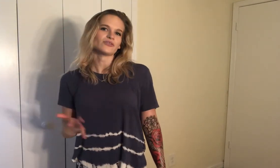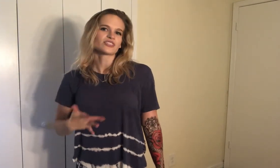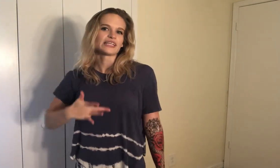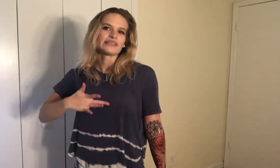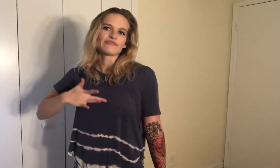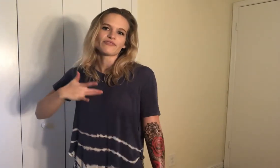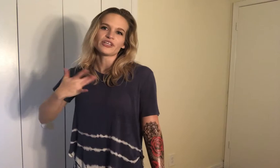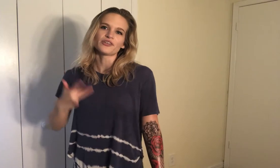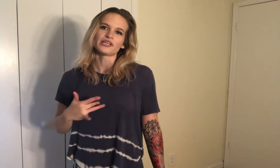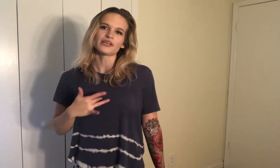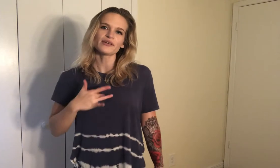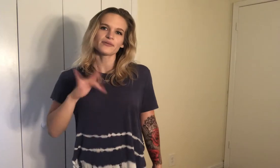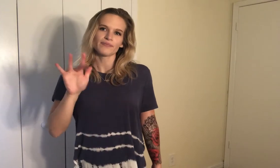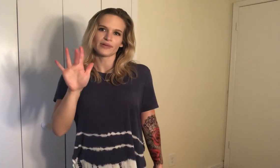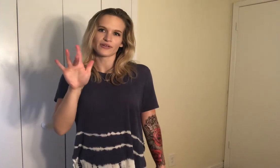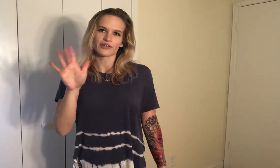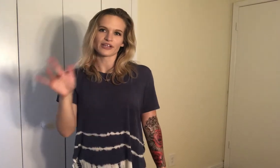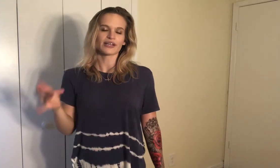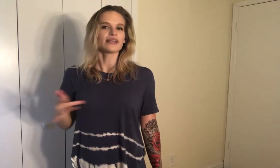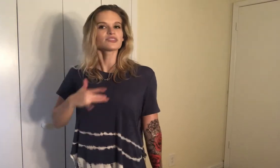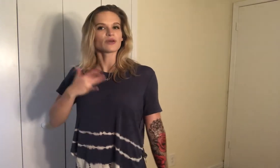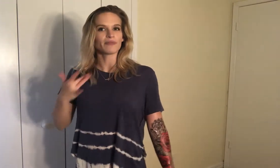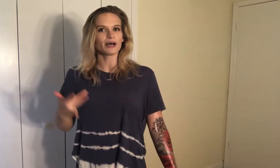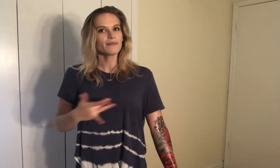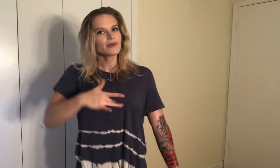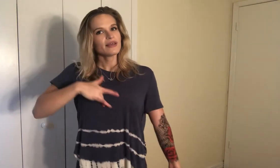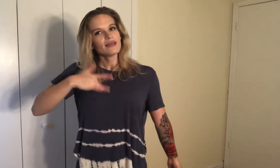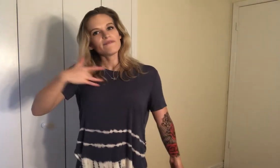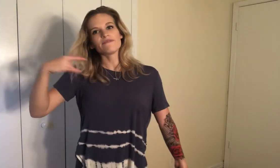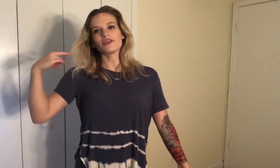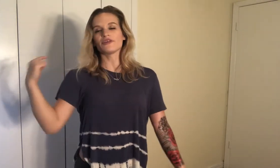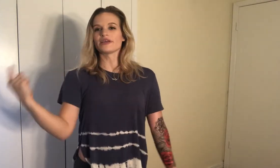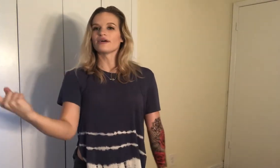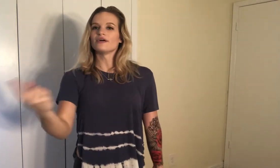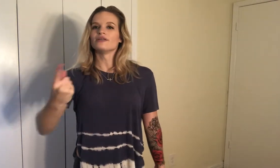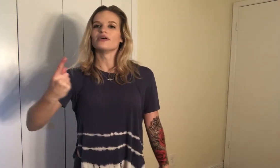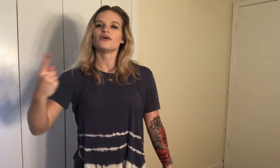sided feeling middle finger again swipe up feeling alone